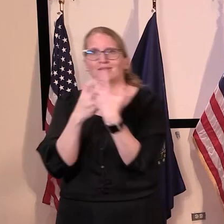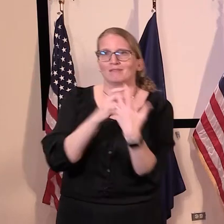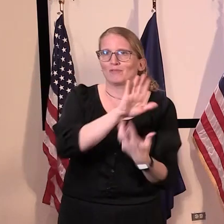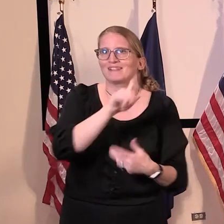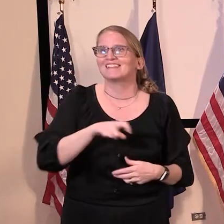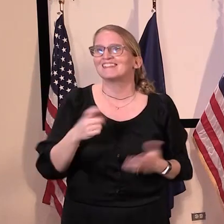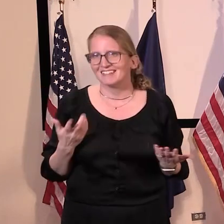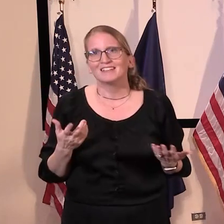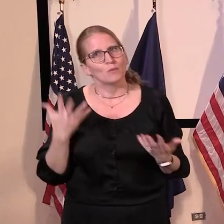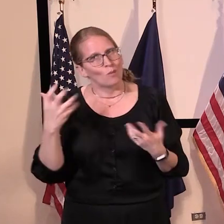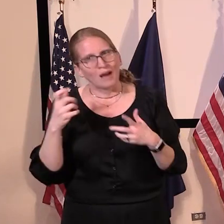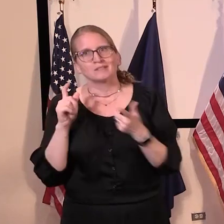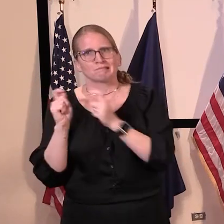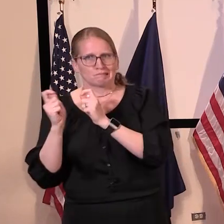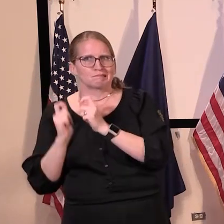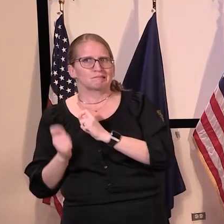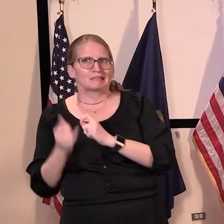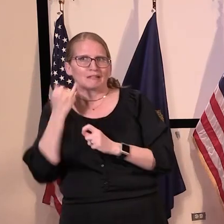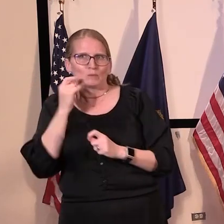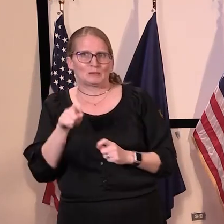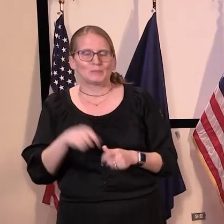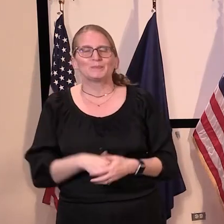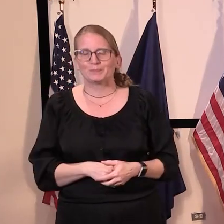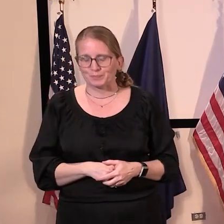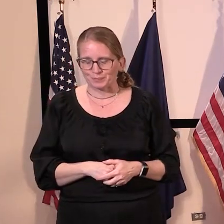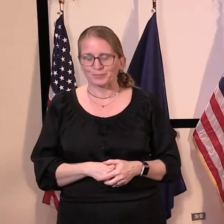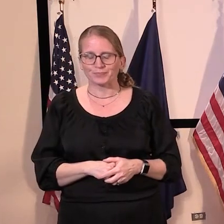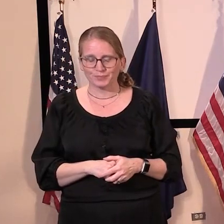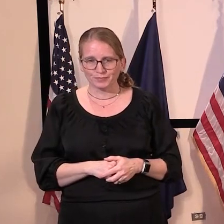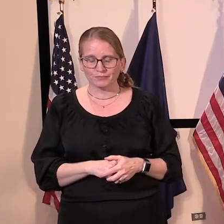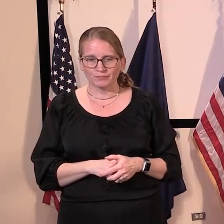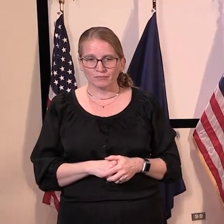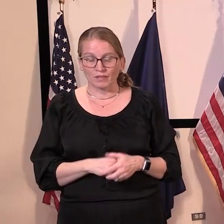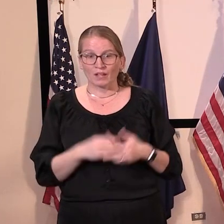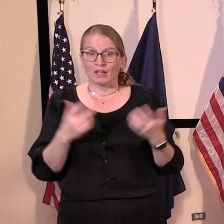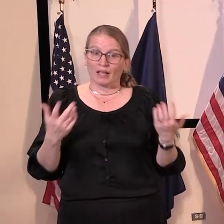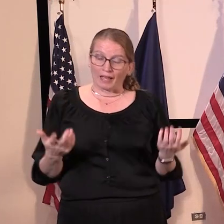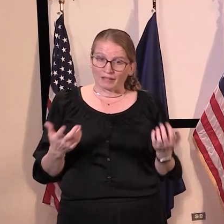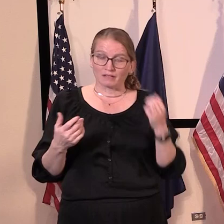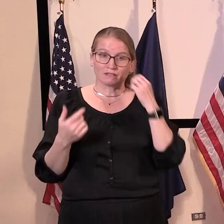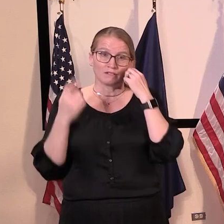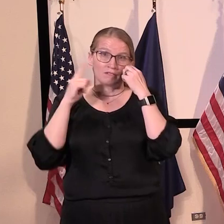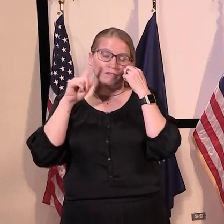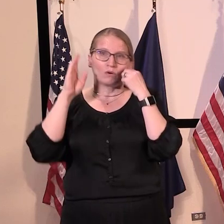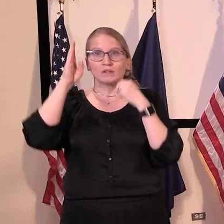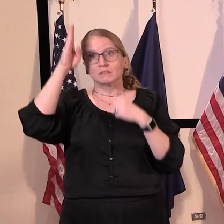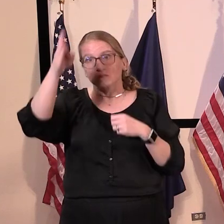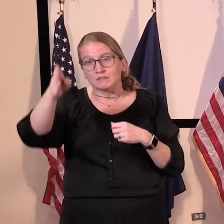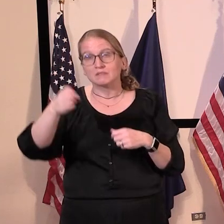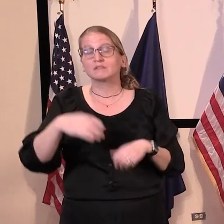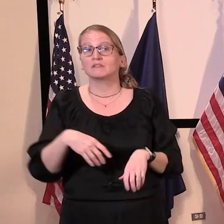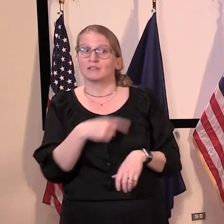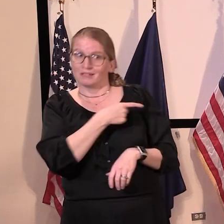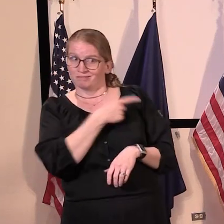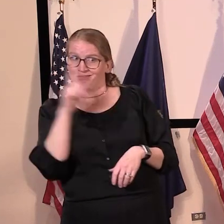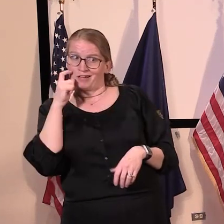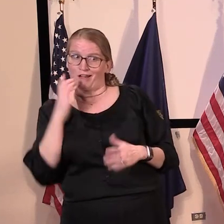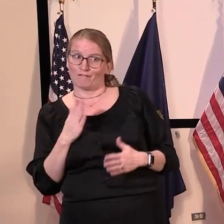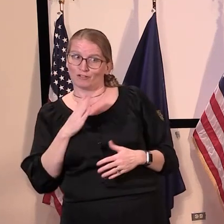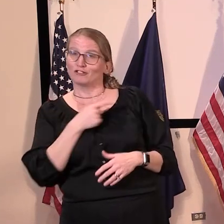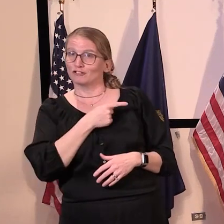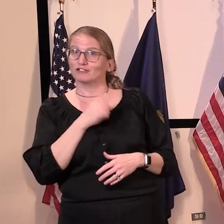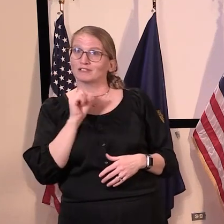I just want to say something about going forward. As you pointed out, Governor, this economic